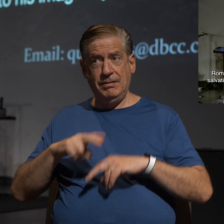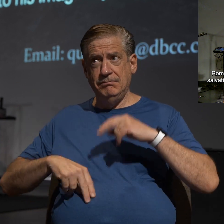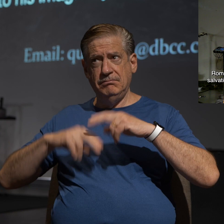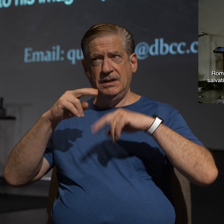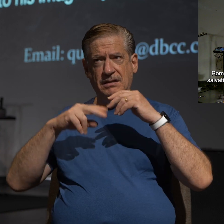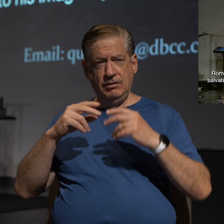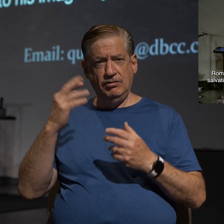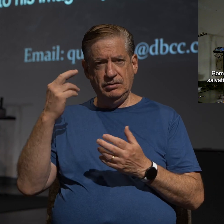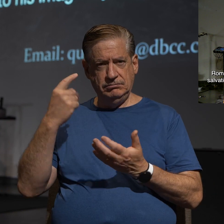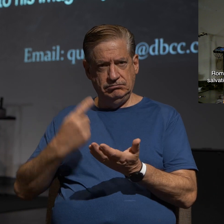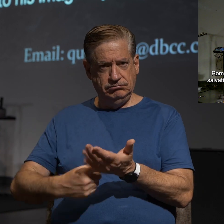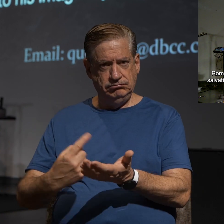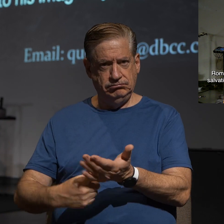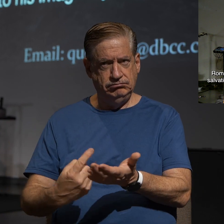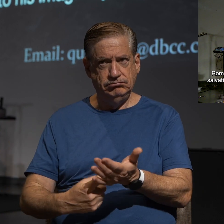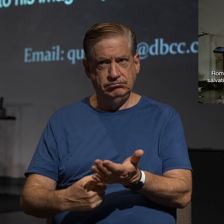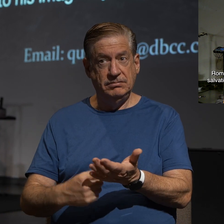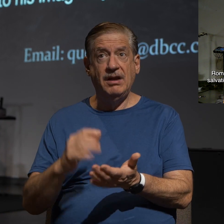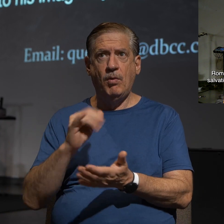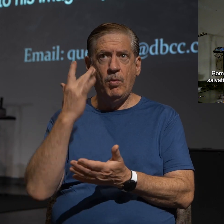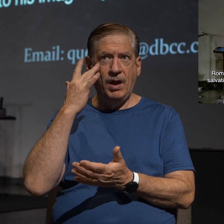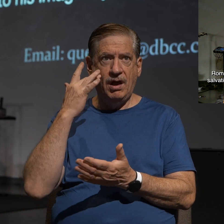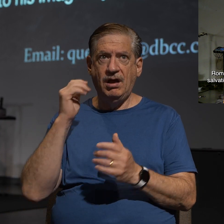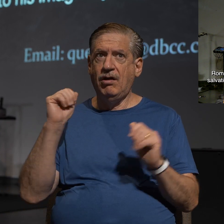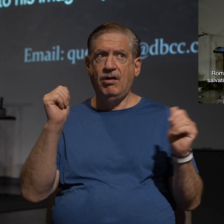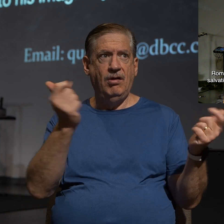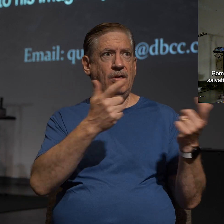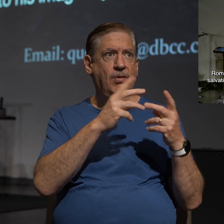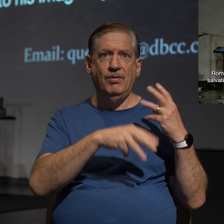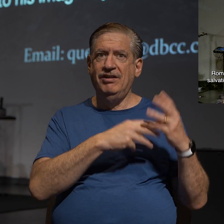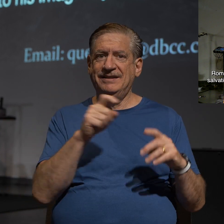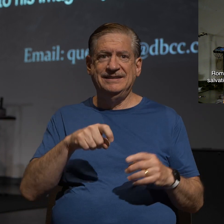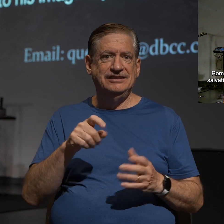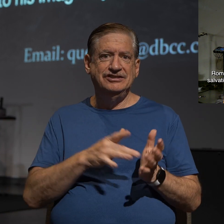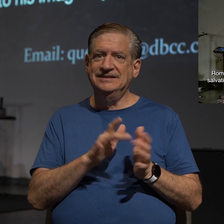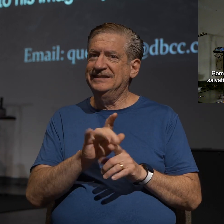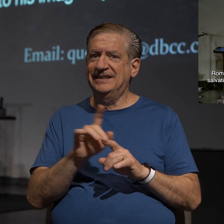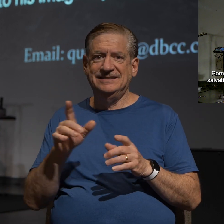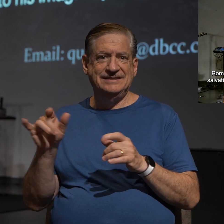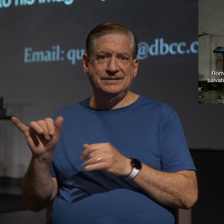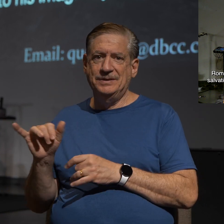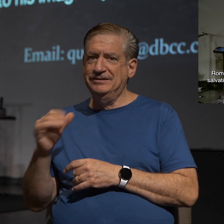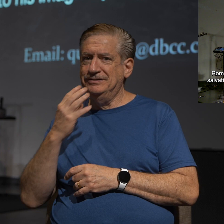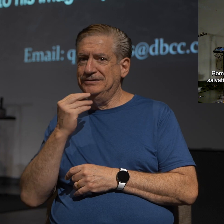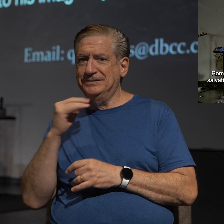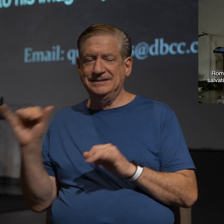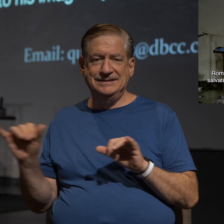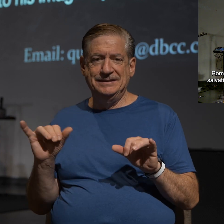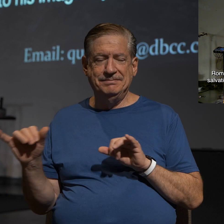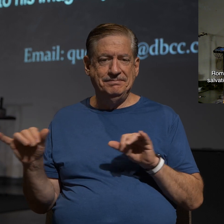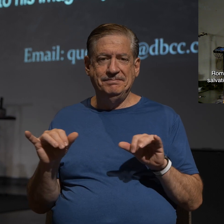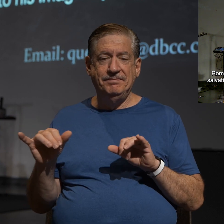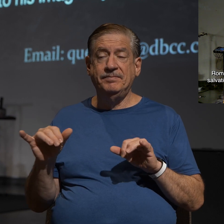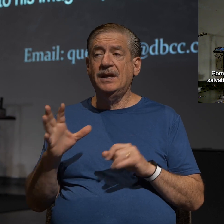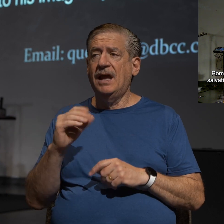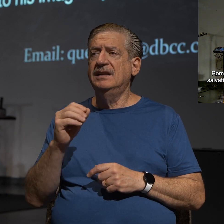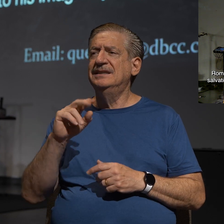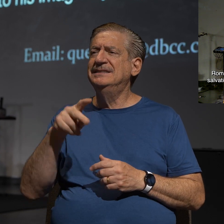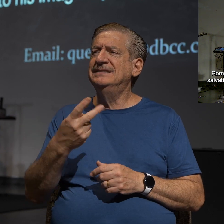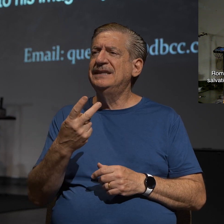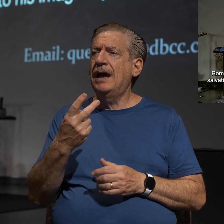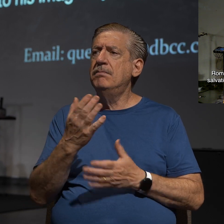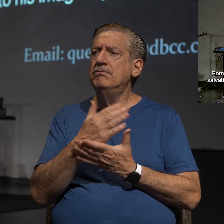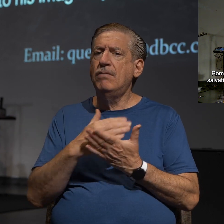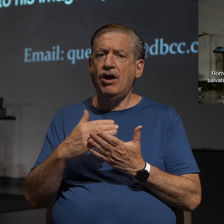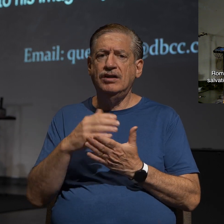in the Jewish world need Jesus just like everybody else does. And we come to the second half of chapter 10, the passage that John